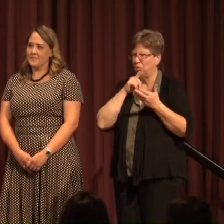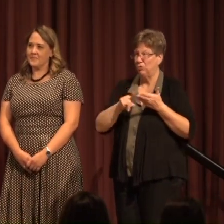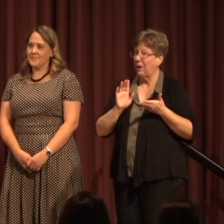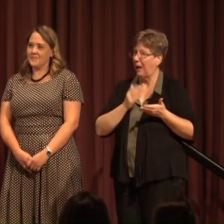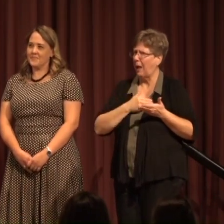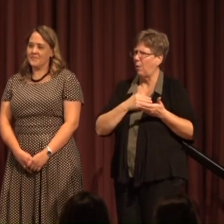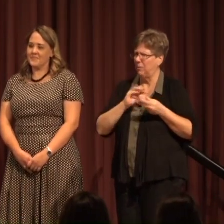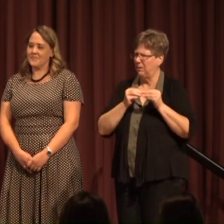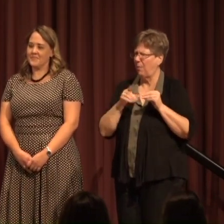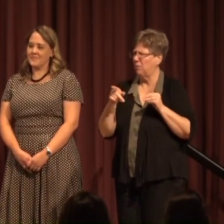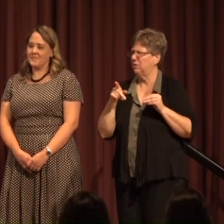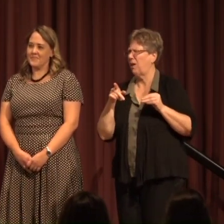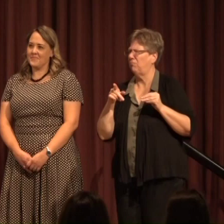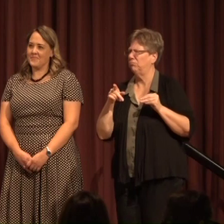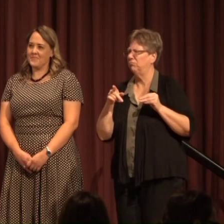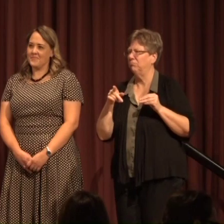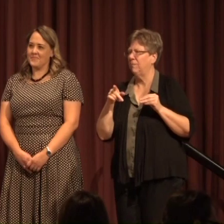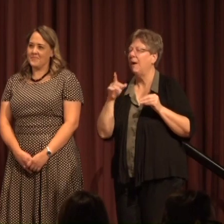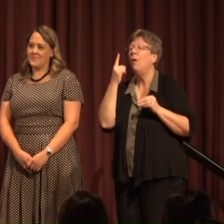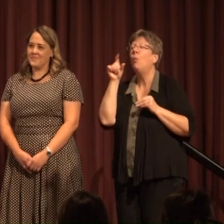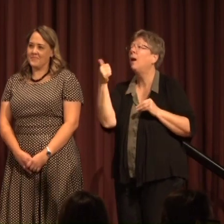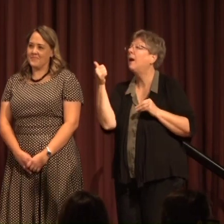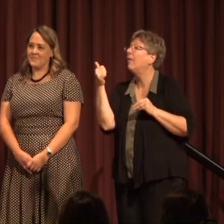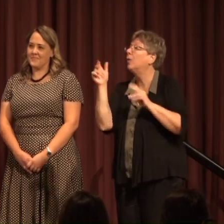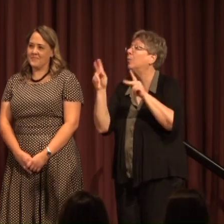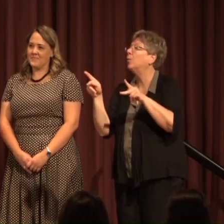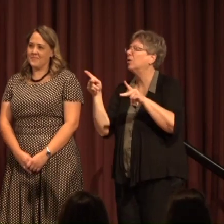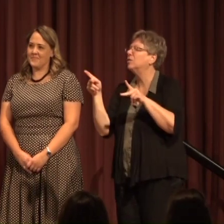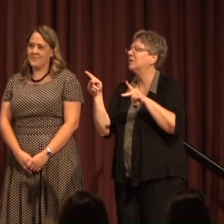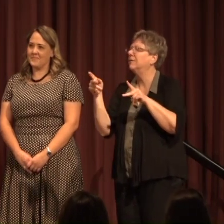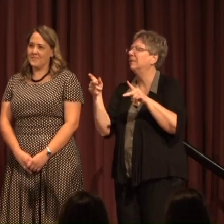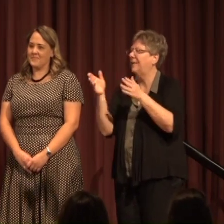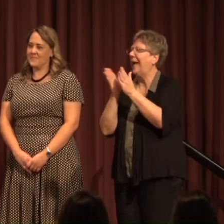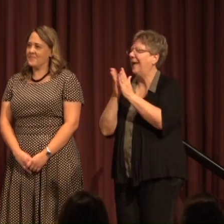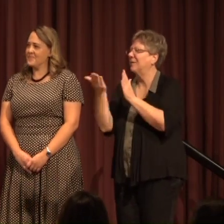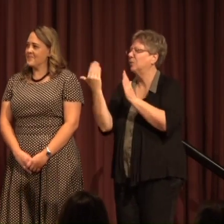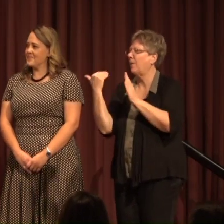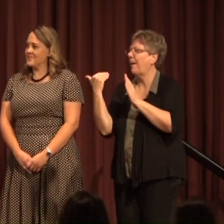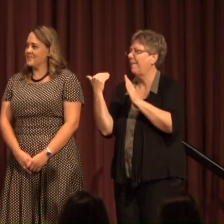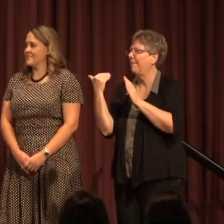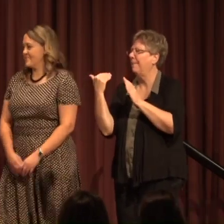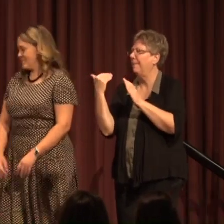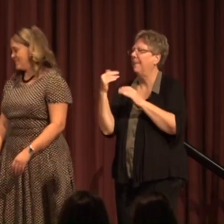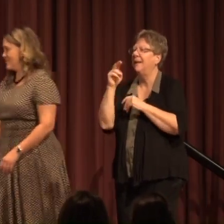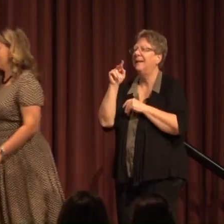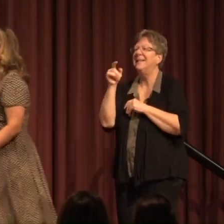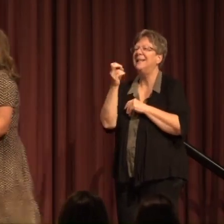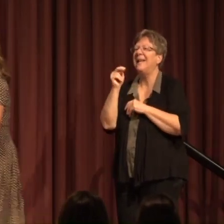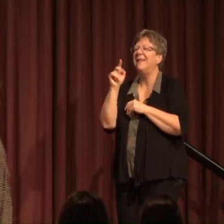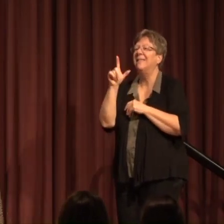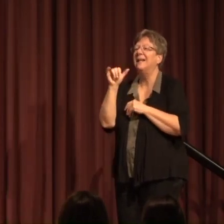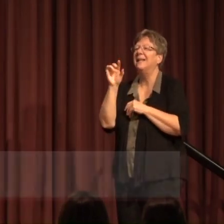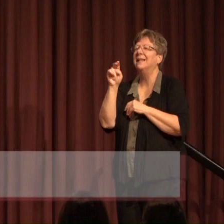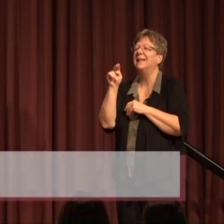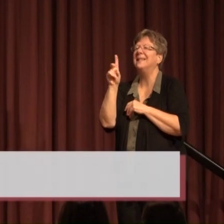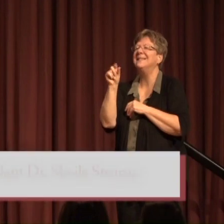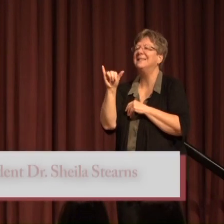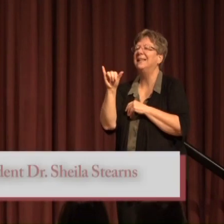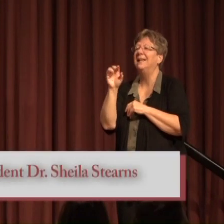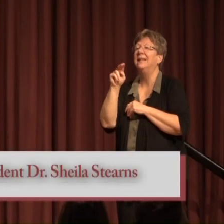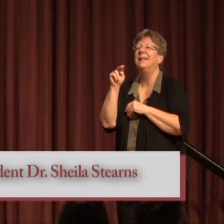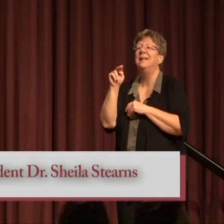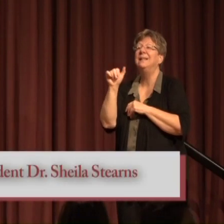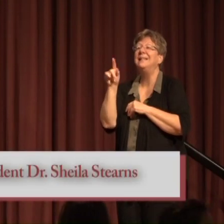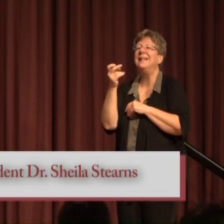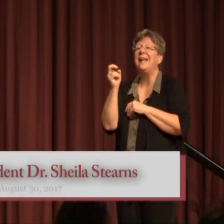our numbers By the way, one other person I'm going to make come forward for part of this toast Is Nathan Lindsey Nathan, while